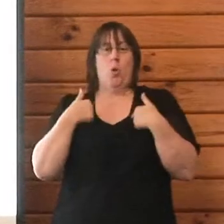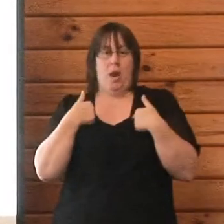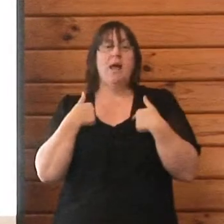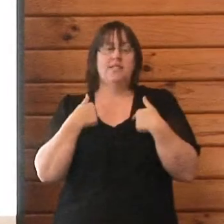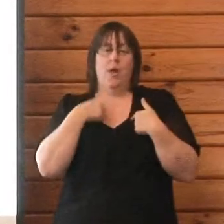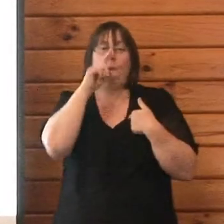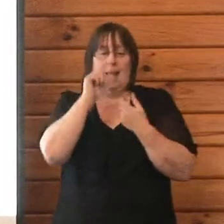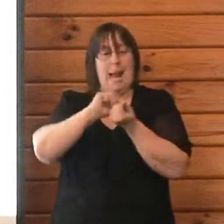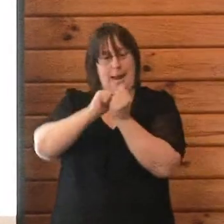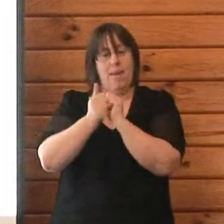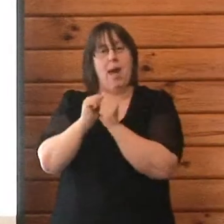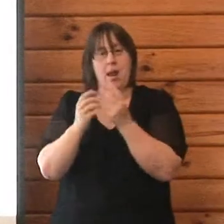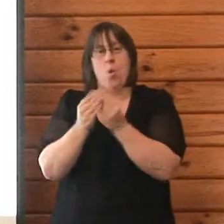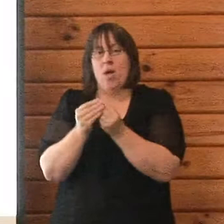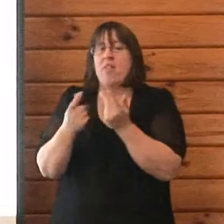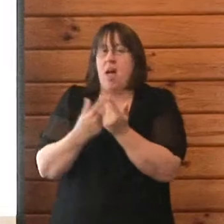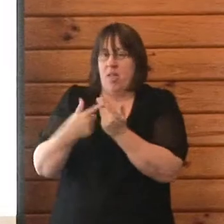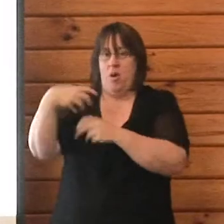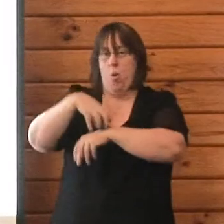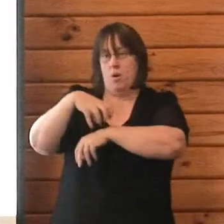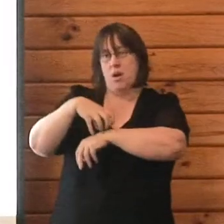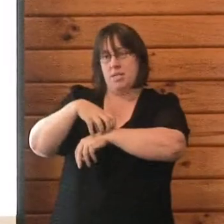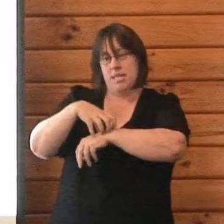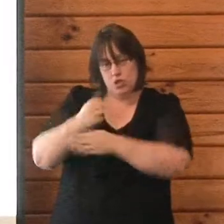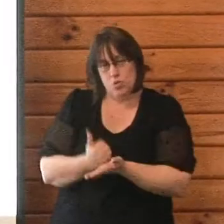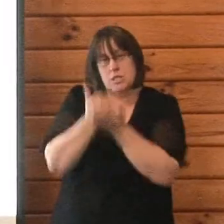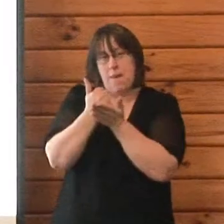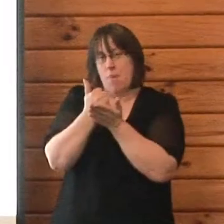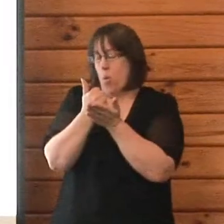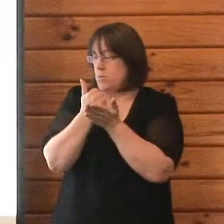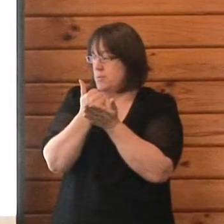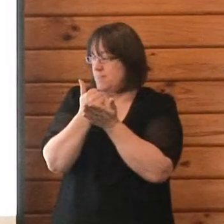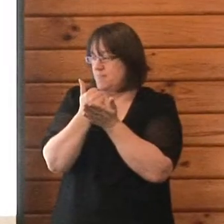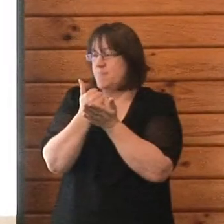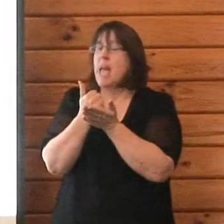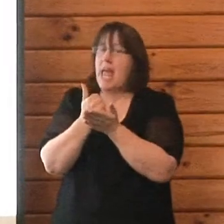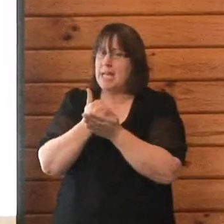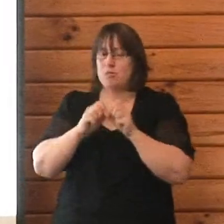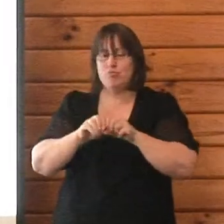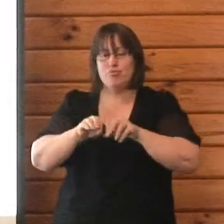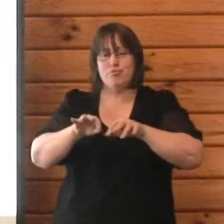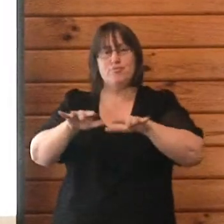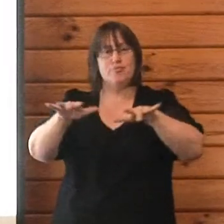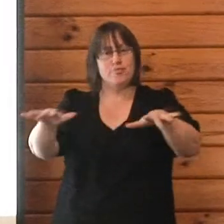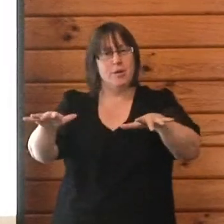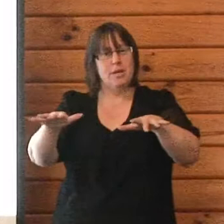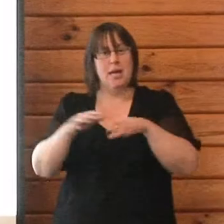existing organizations to help them extend their reach. It wasn't our role to replace what they do.